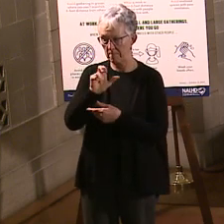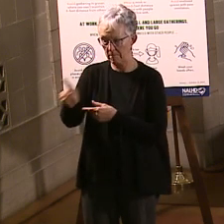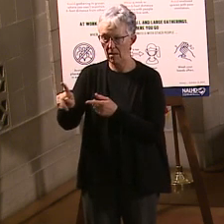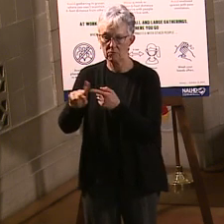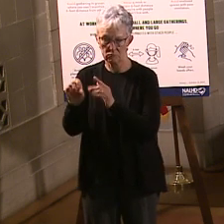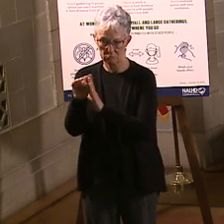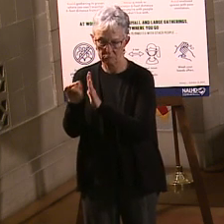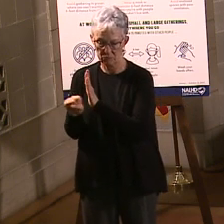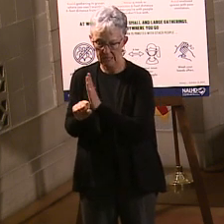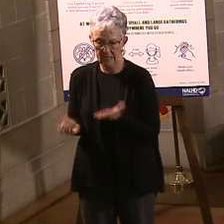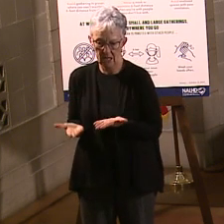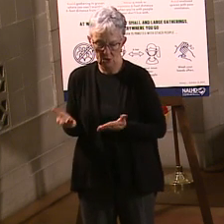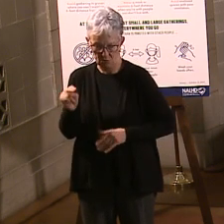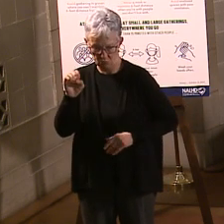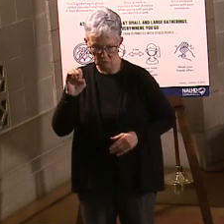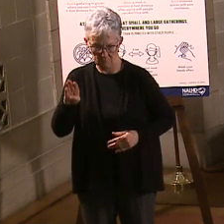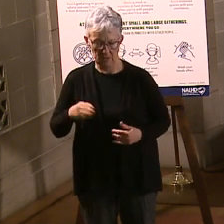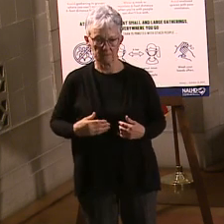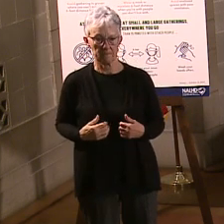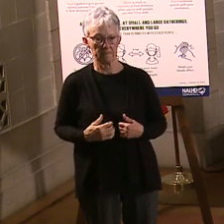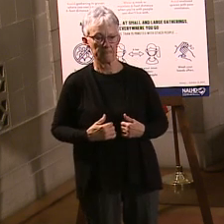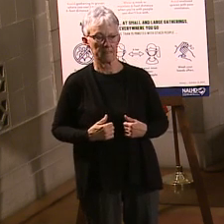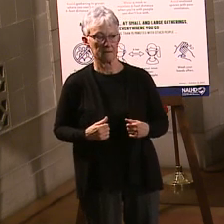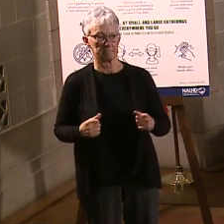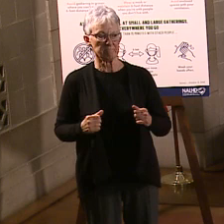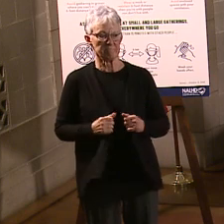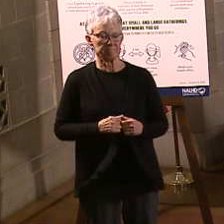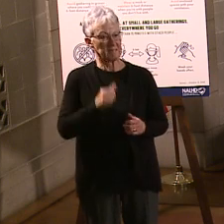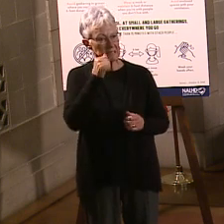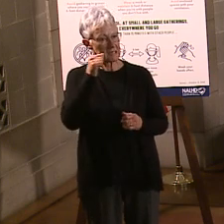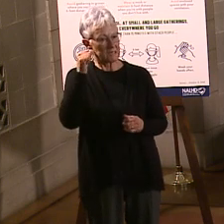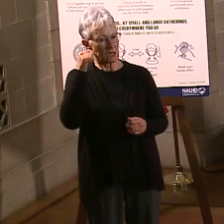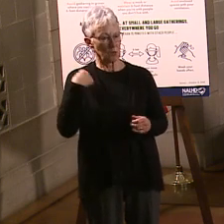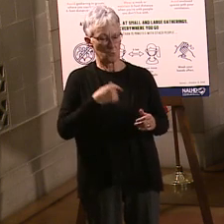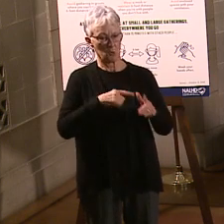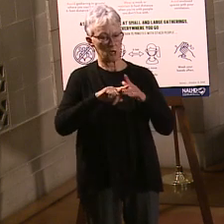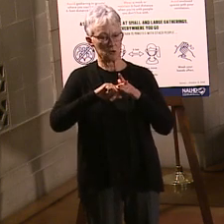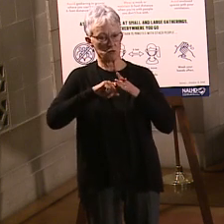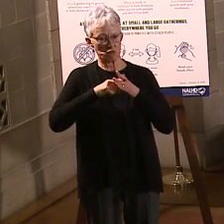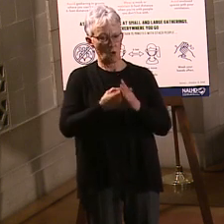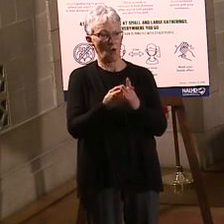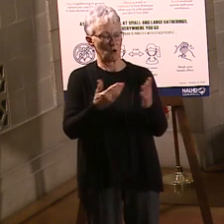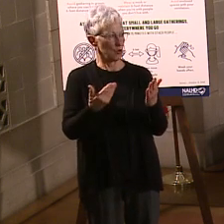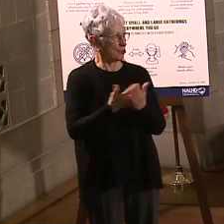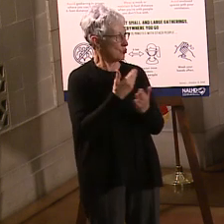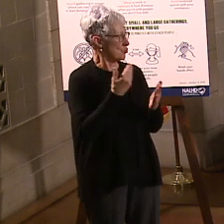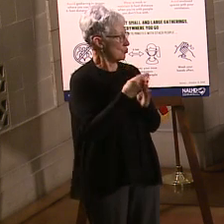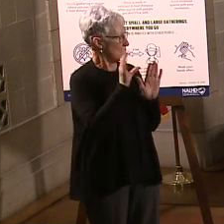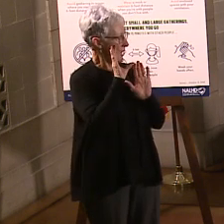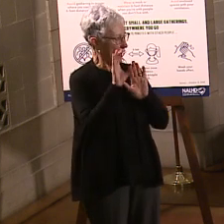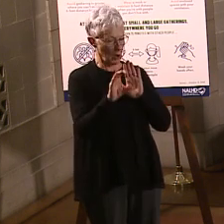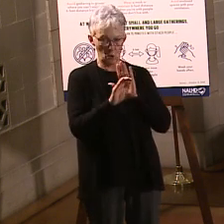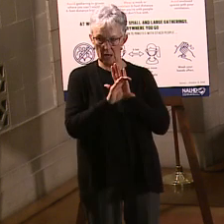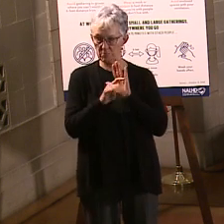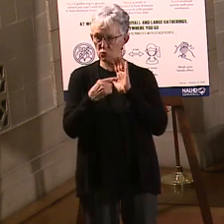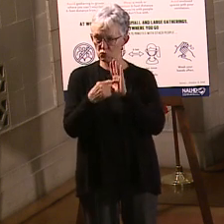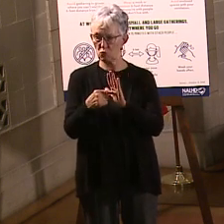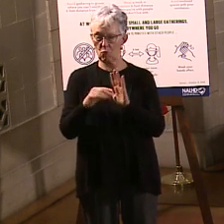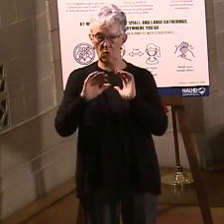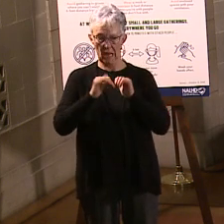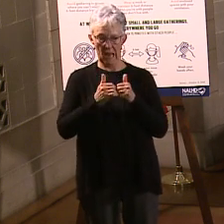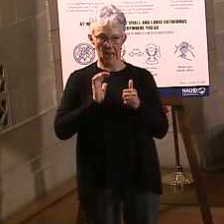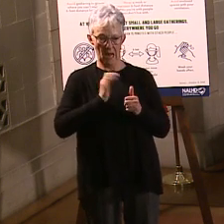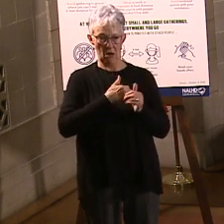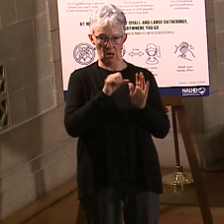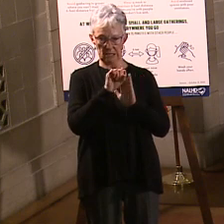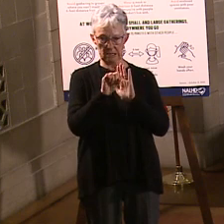Yesterday, we launched a vaccine scorecard to show a better picture of how our state is doing. Great. These changes will eventually